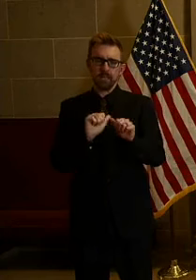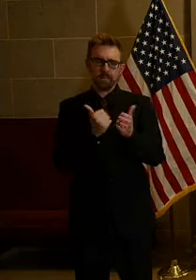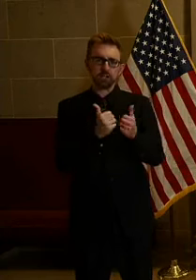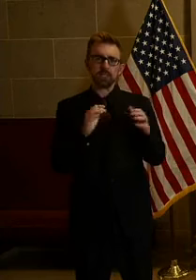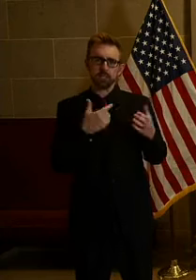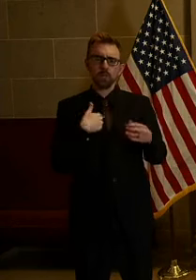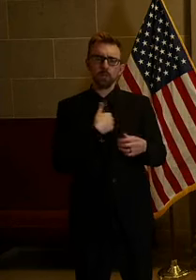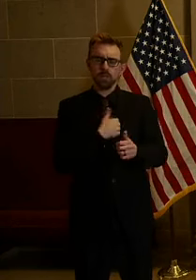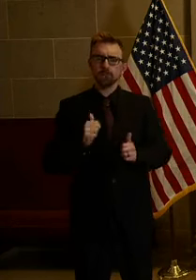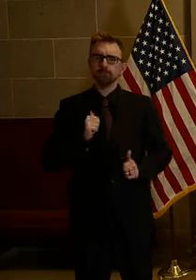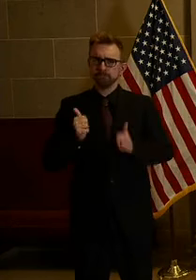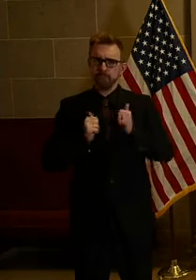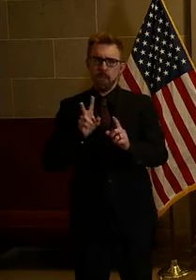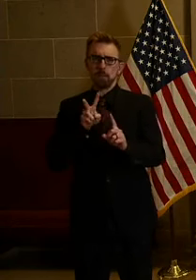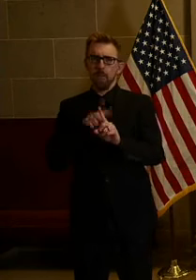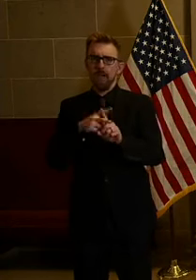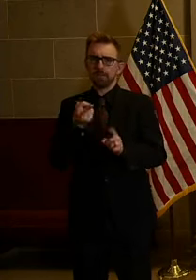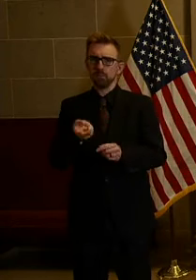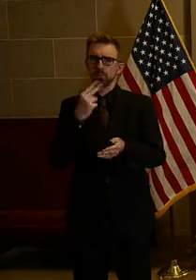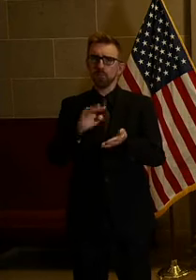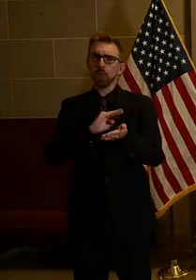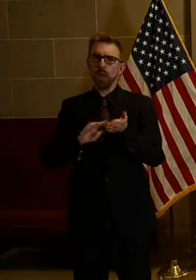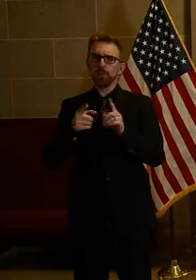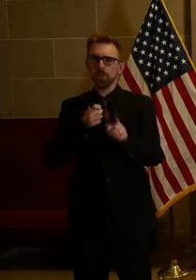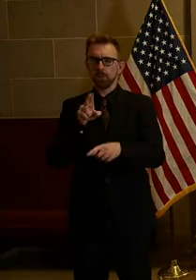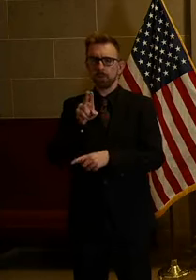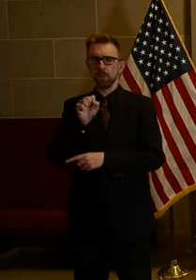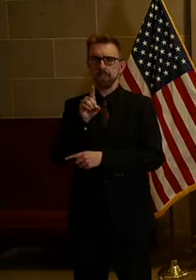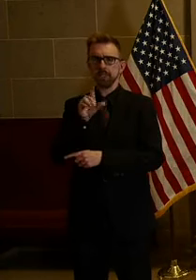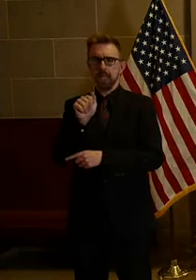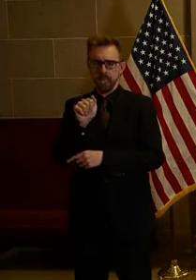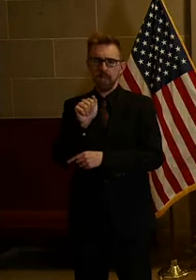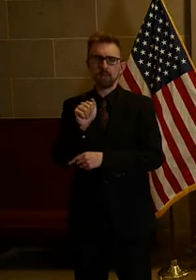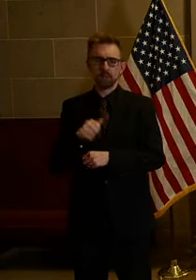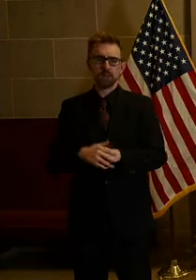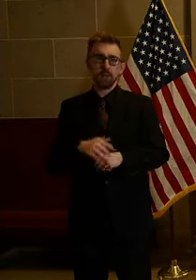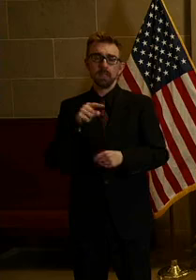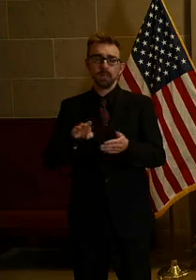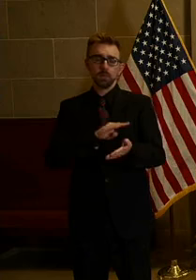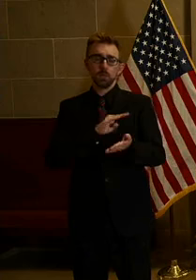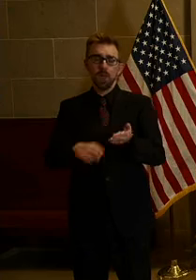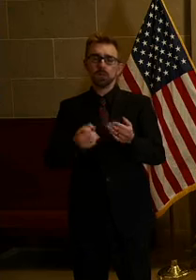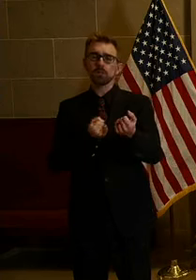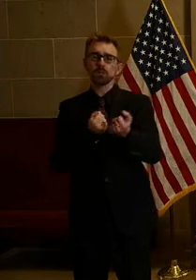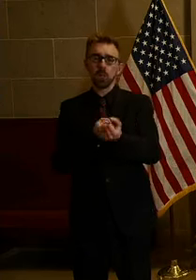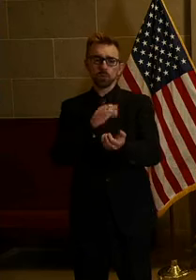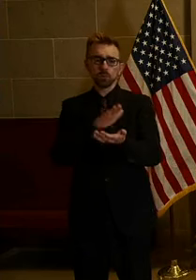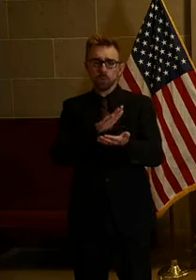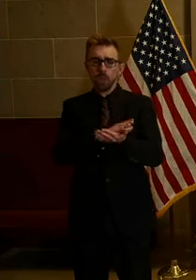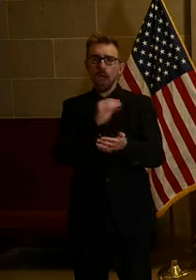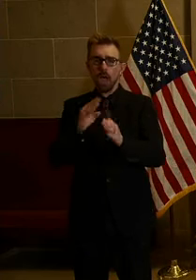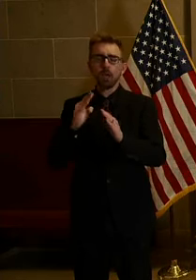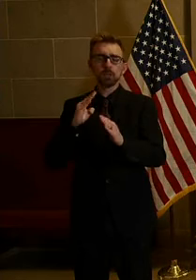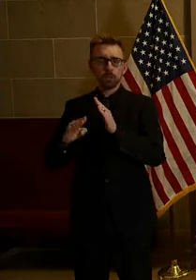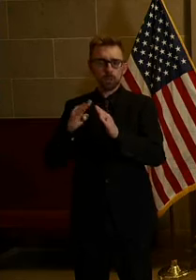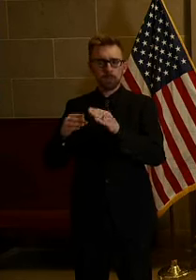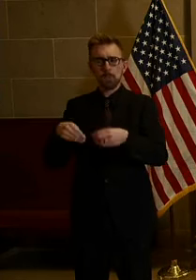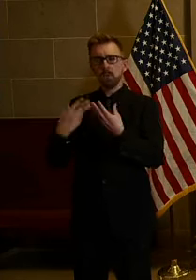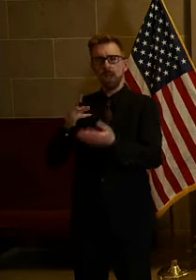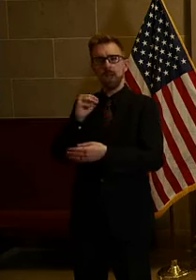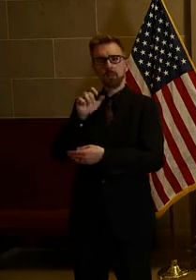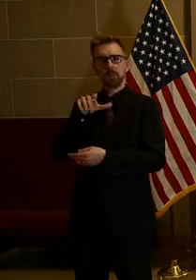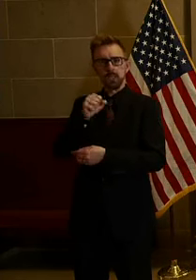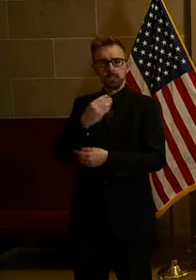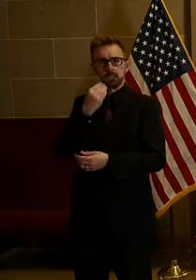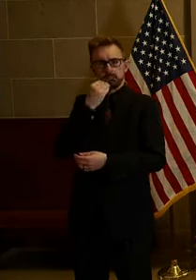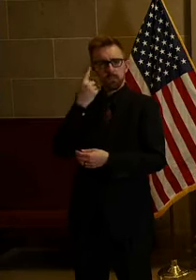proactively applied for two waivers from the USDA. These waivers support schools and communities in providing meals to